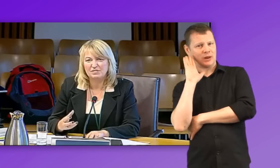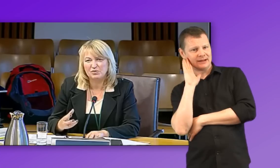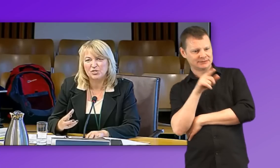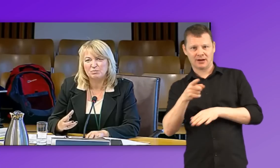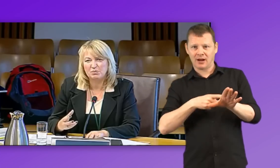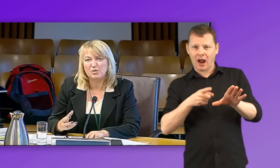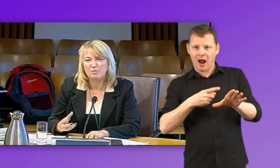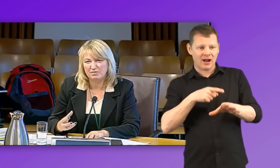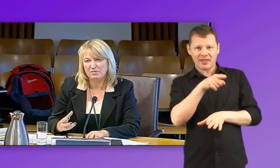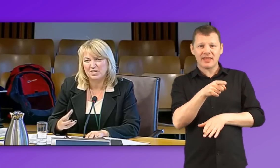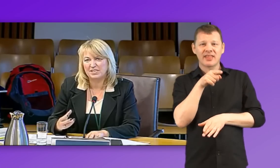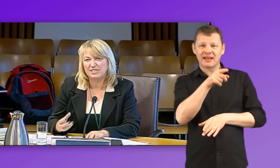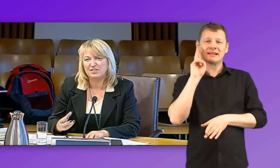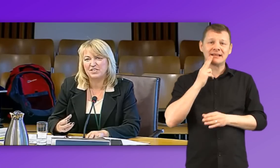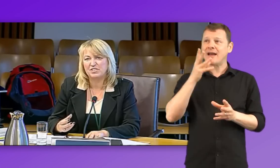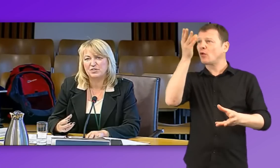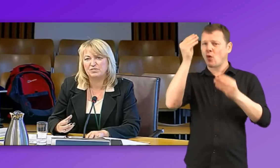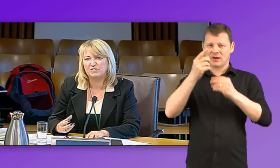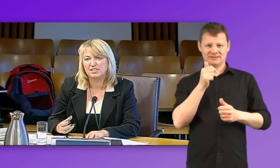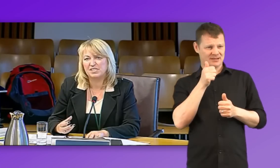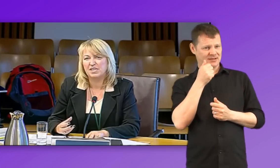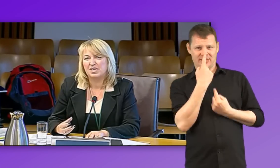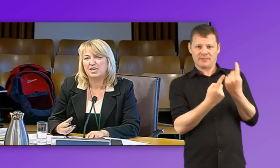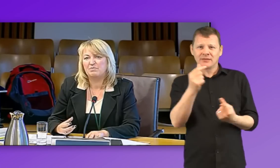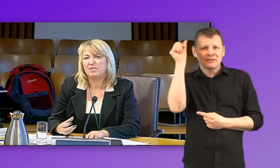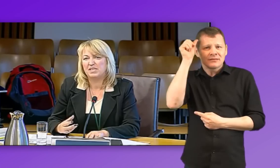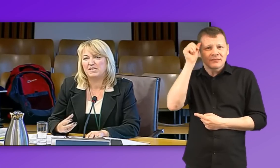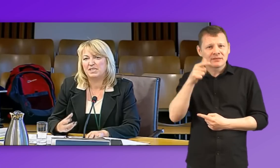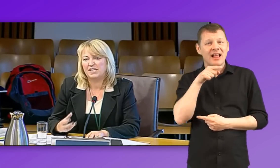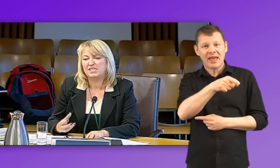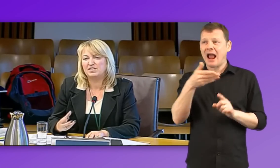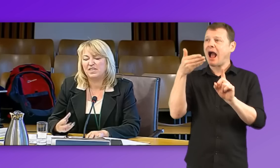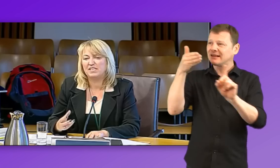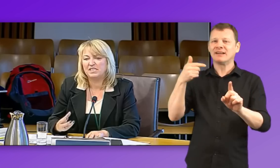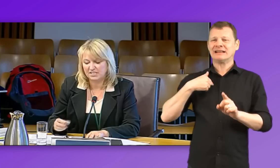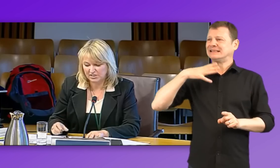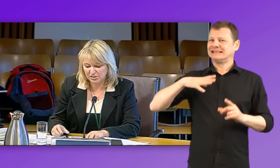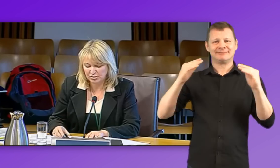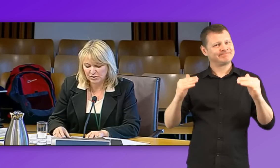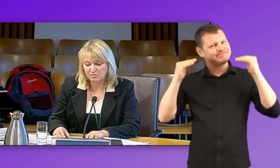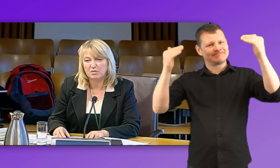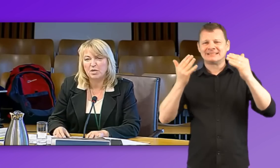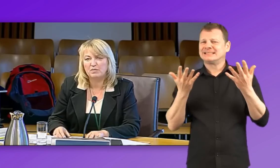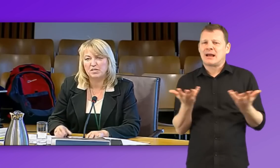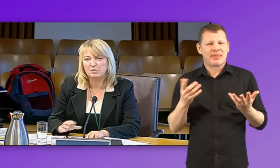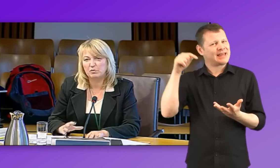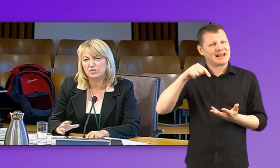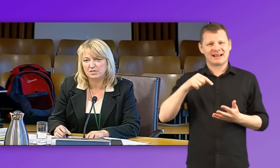of those young people coming from that deaf learners conference and identify the need to do something about this. But those are